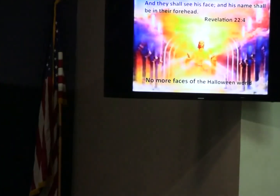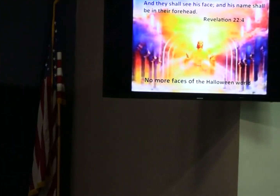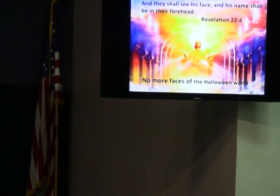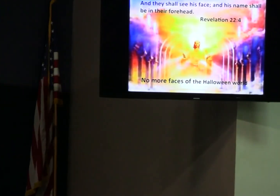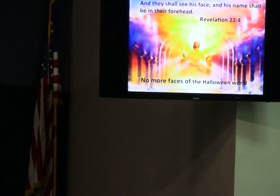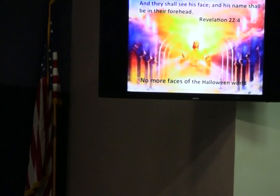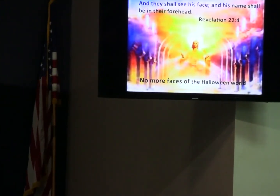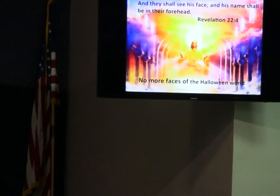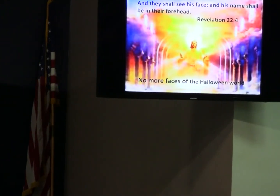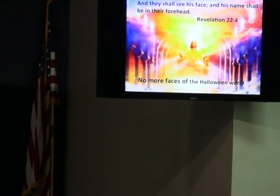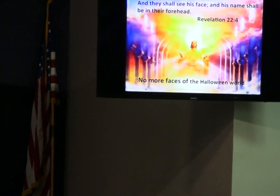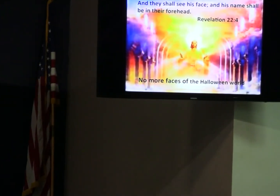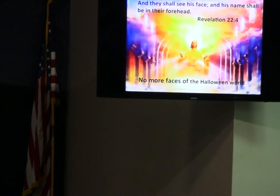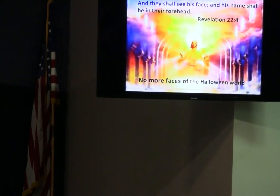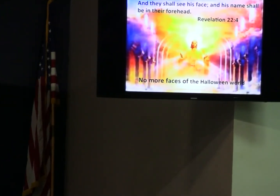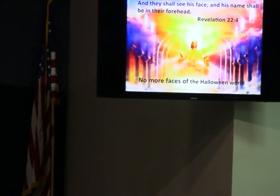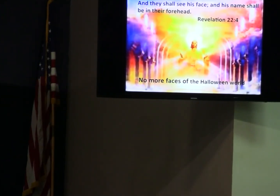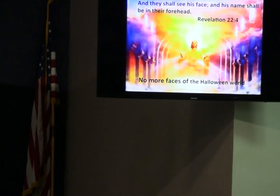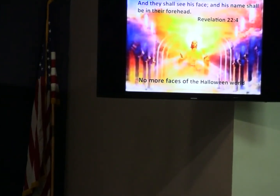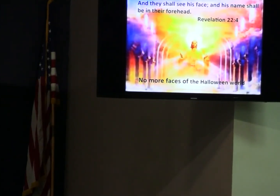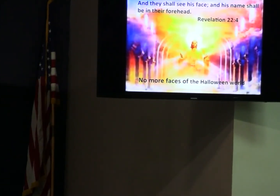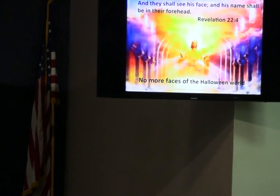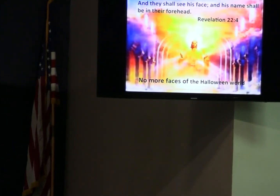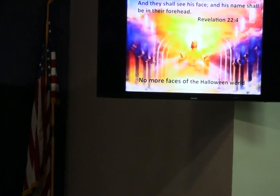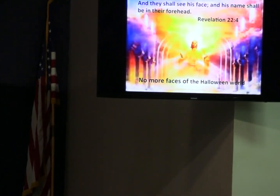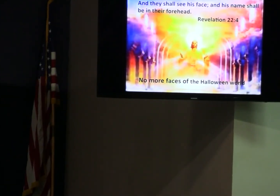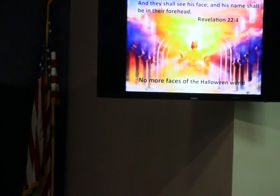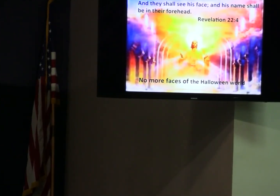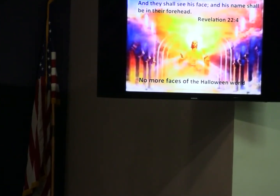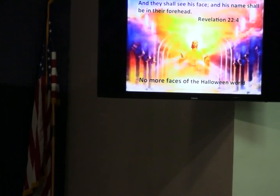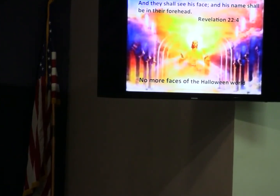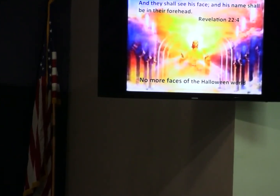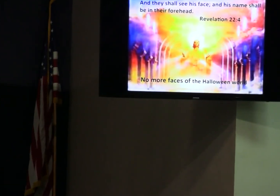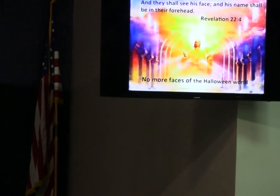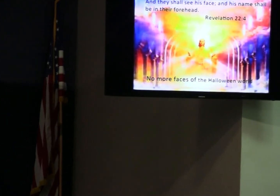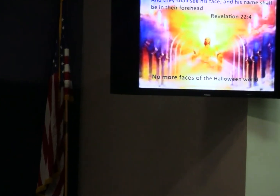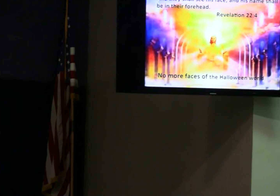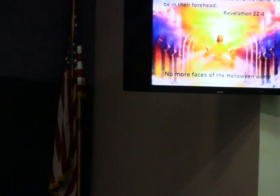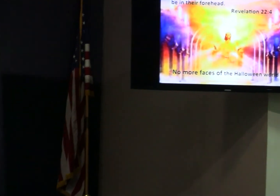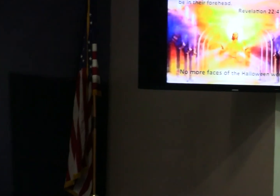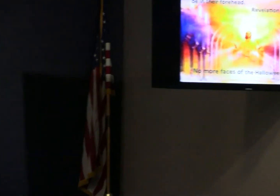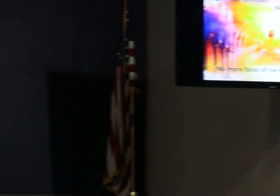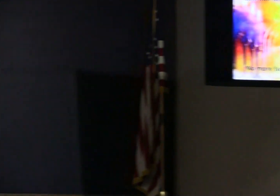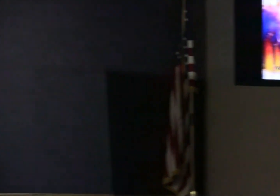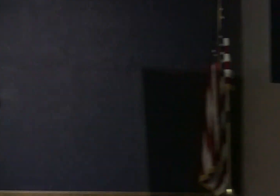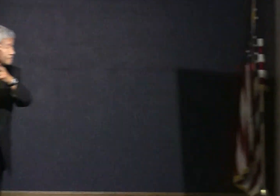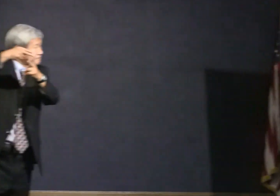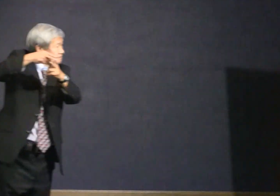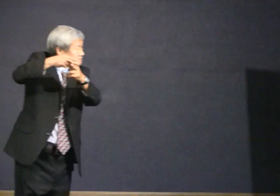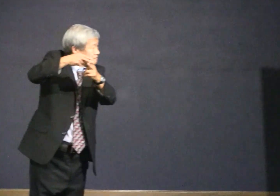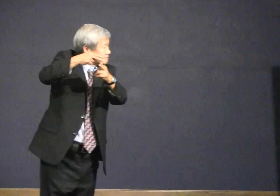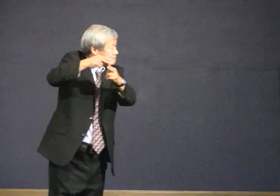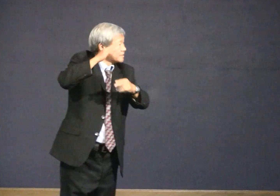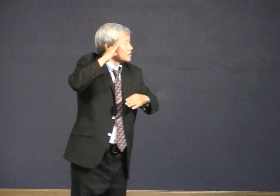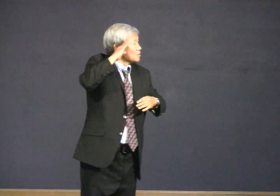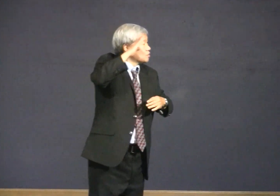And they shall see his face and his name